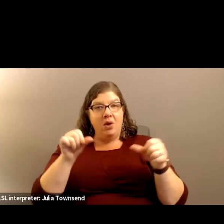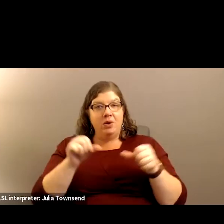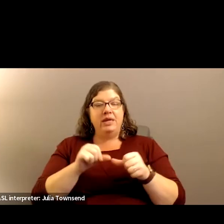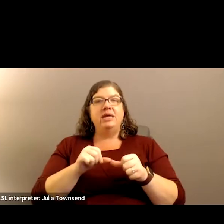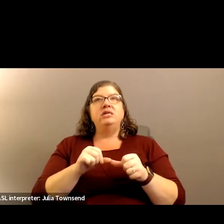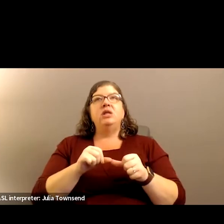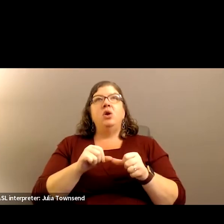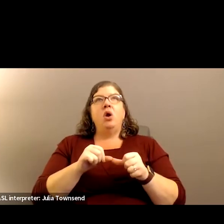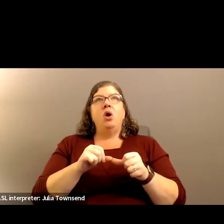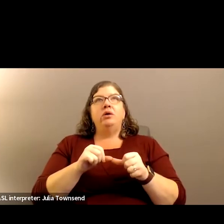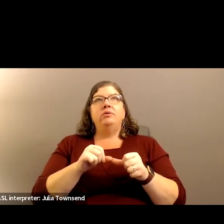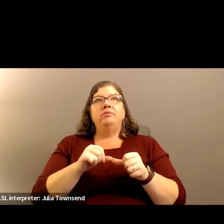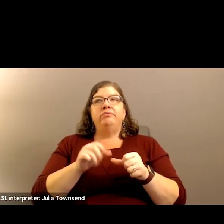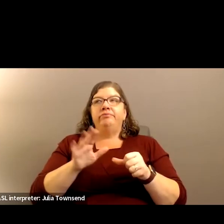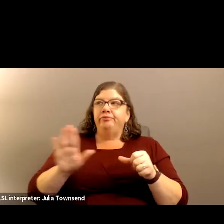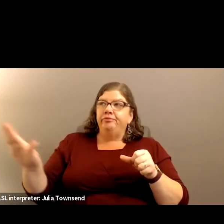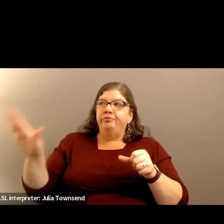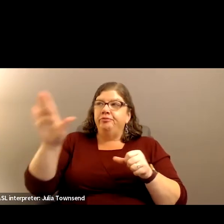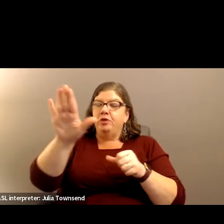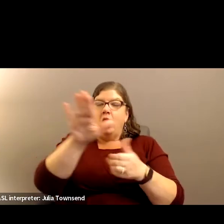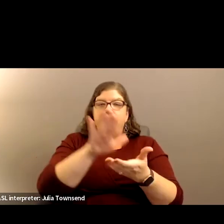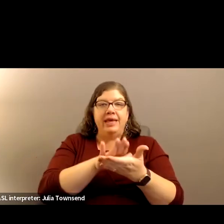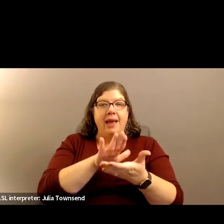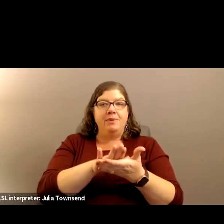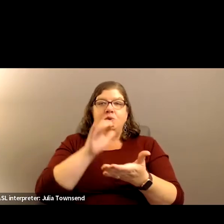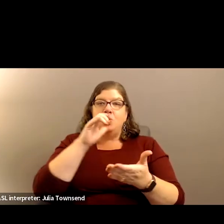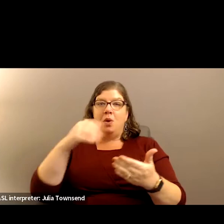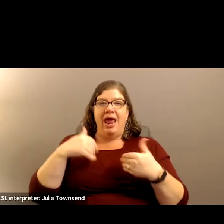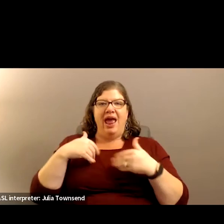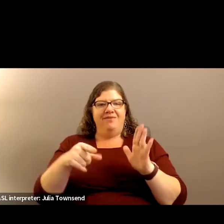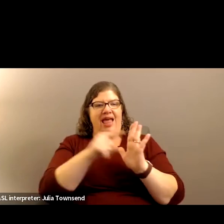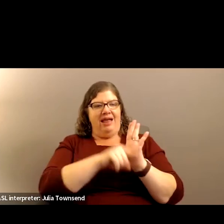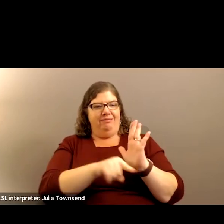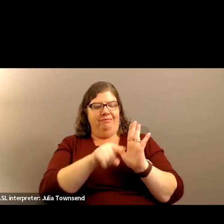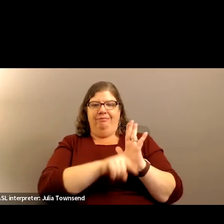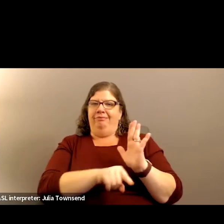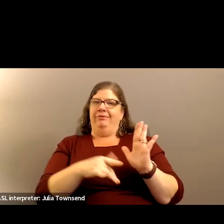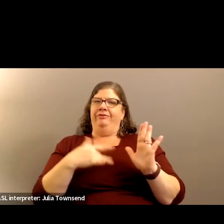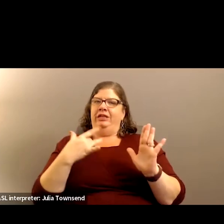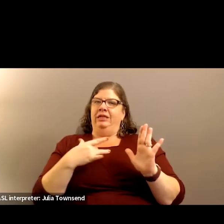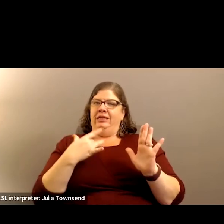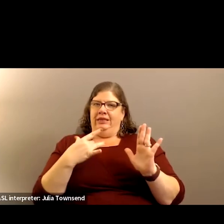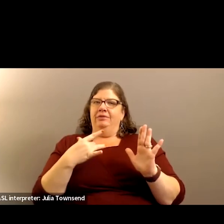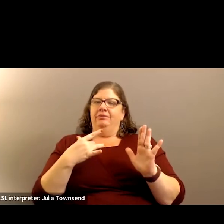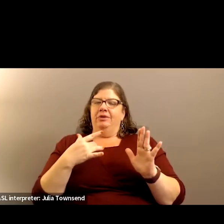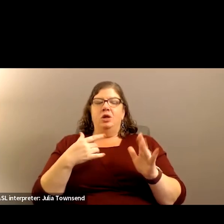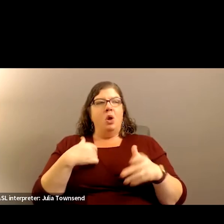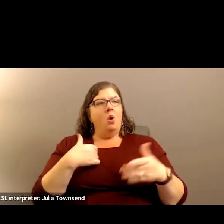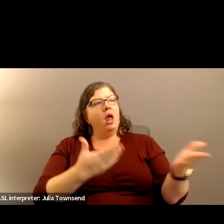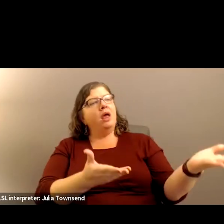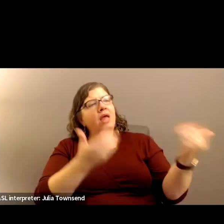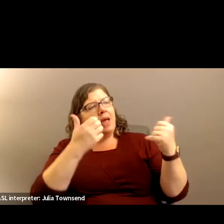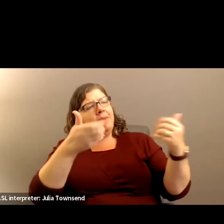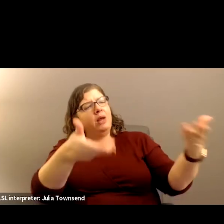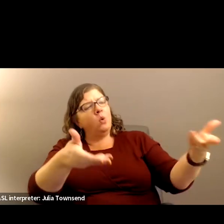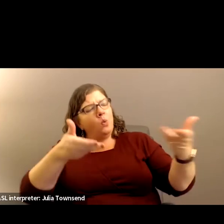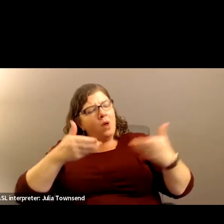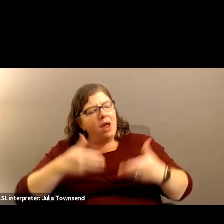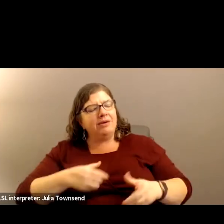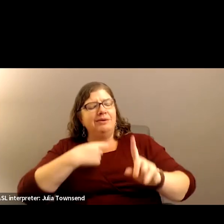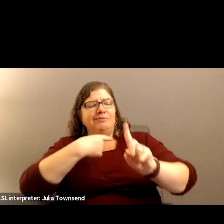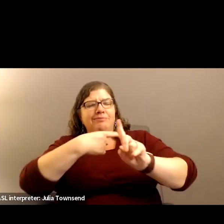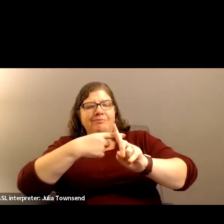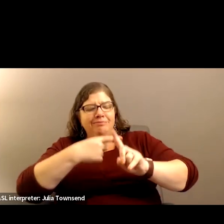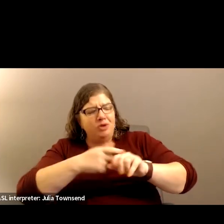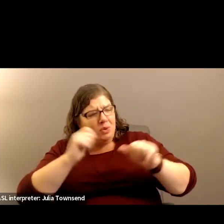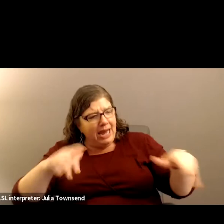on the campuses that don't have that stigma. You know, come in. Welcome. You know, come in. You can be